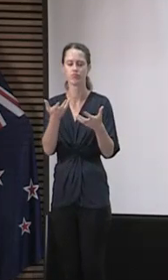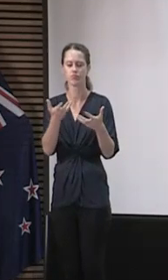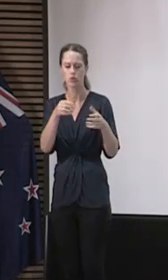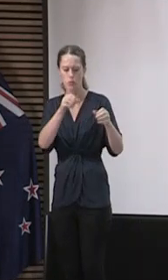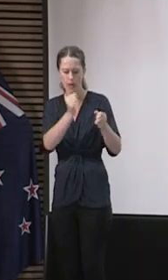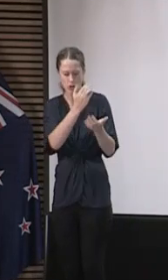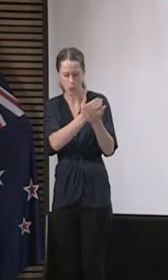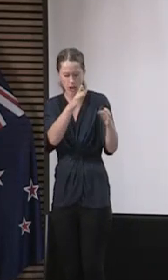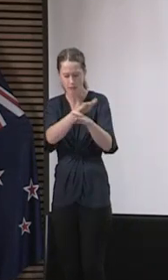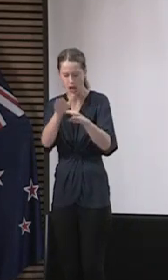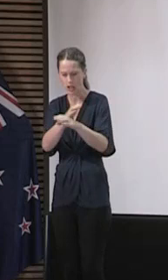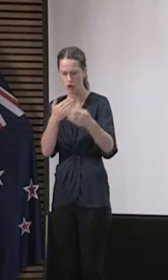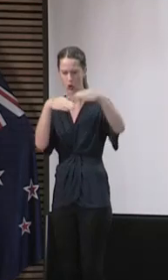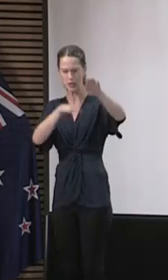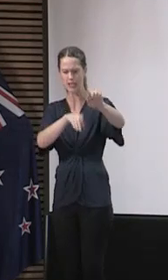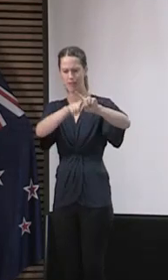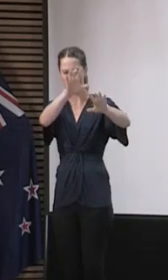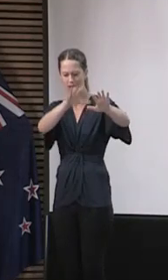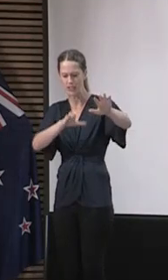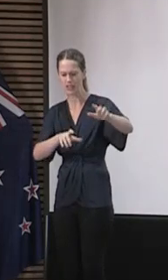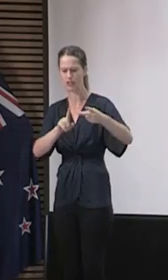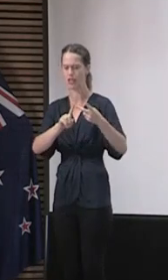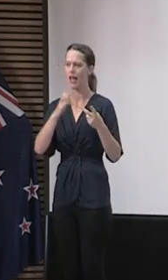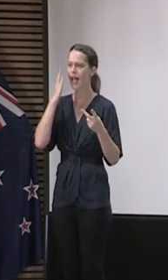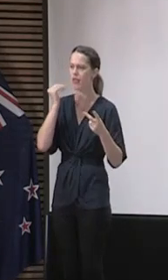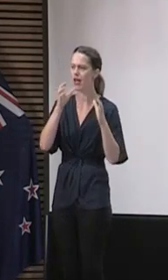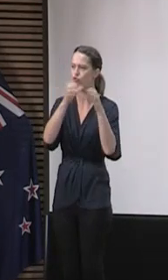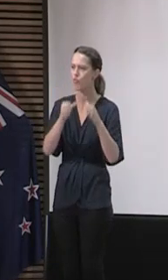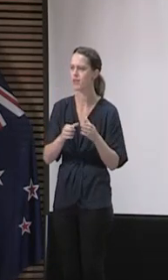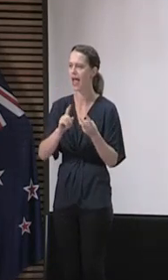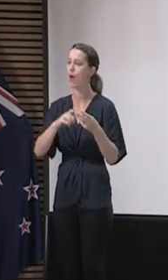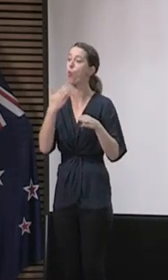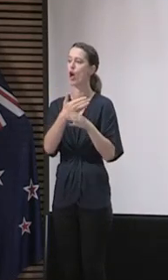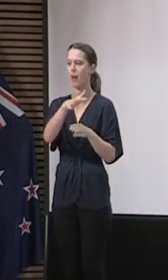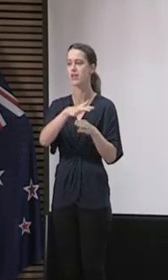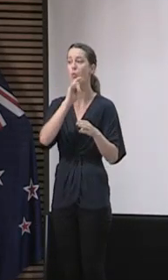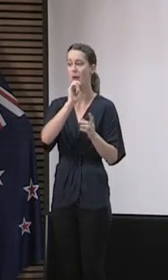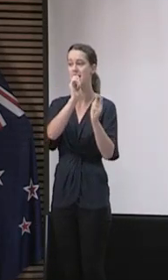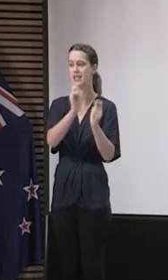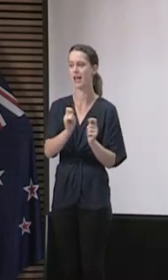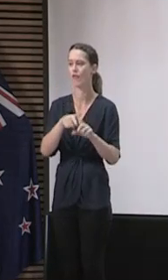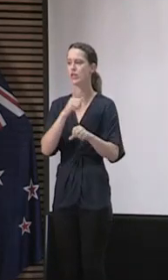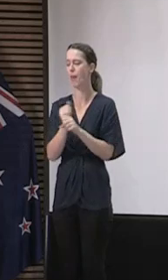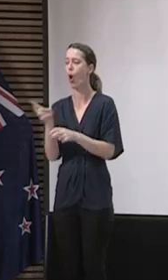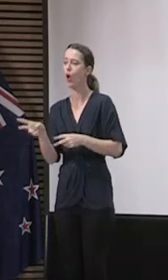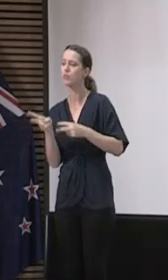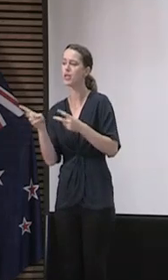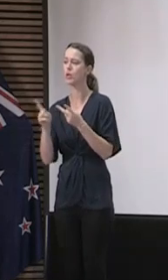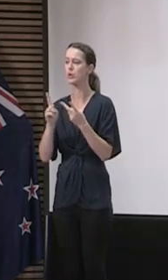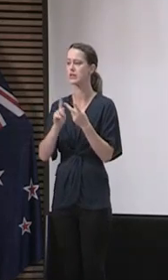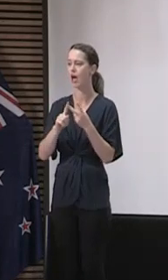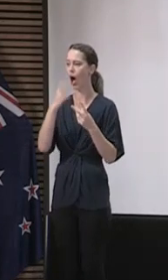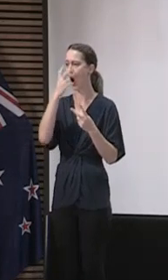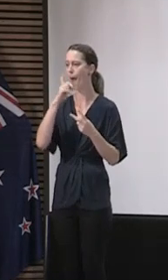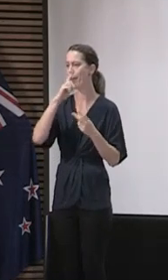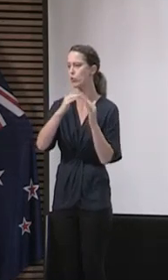spread across geographical regions, different ethnic groups, and in particular workplaces like hospitals, like aged residential